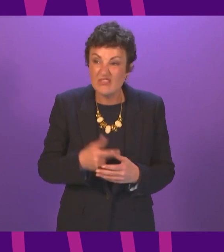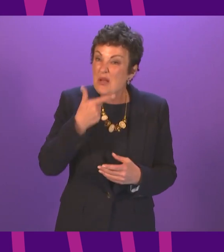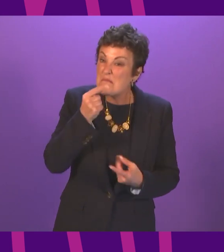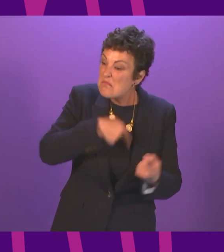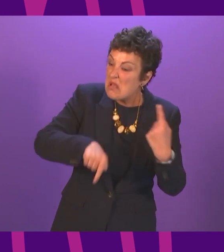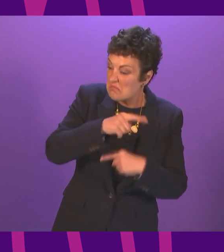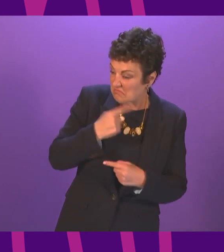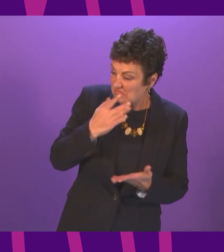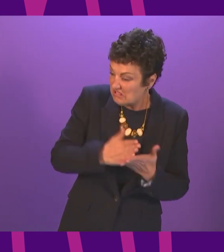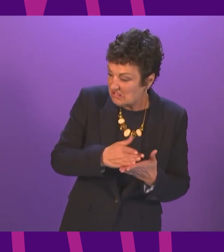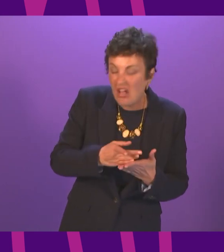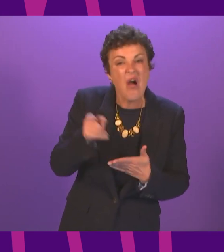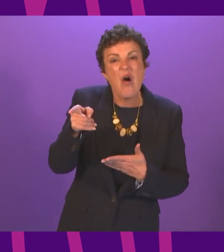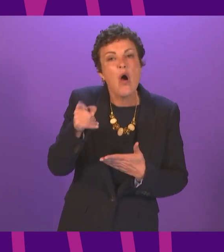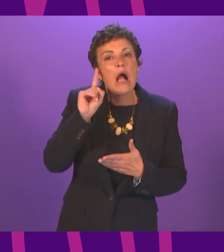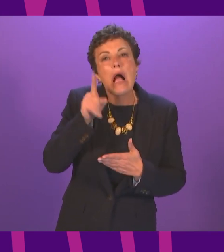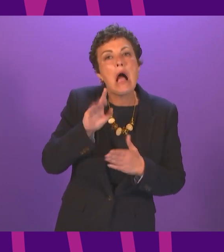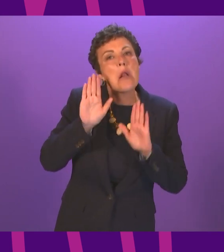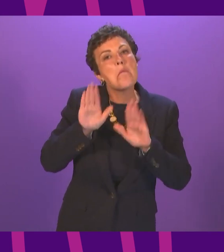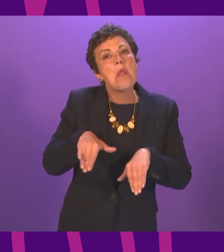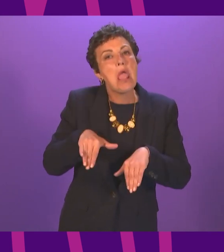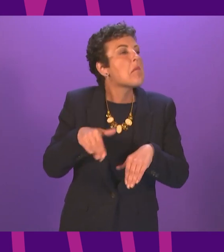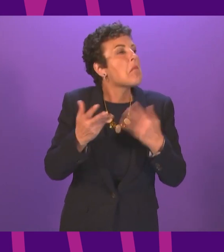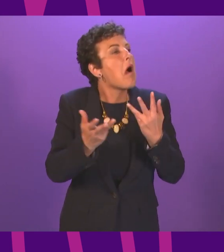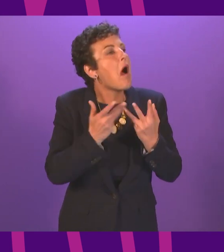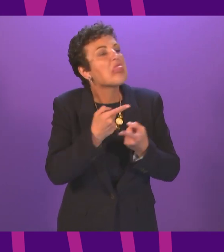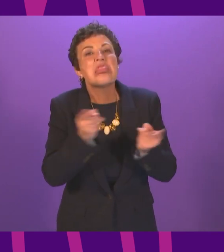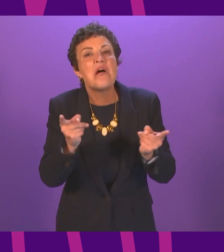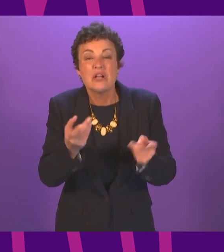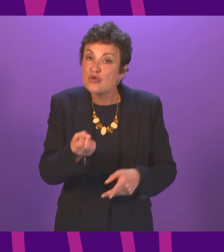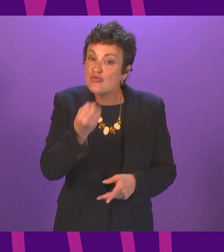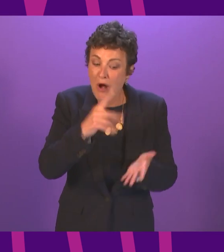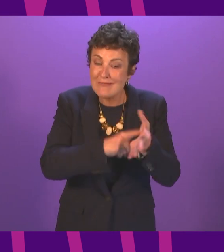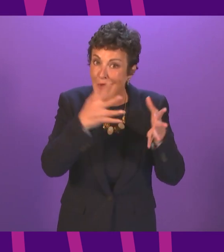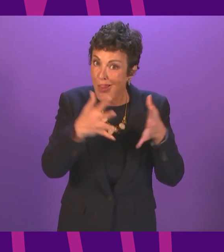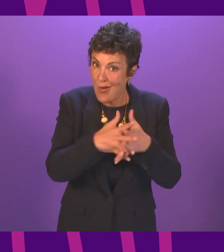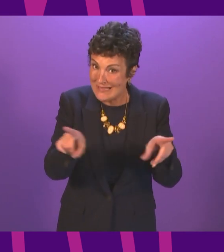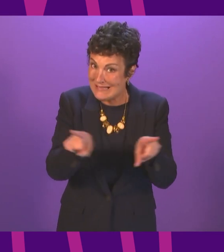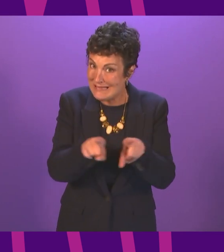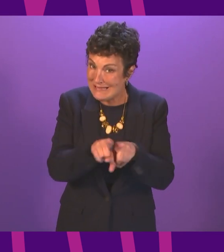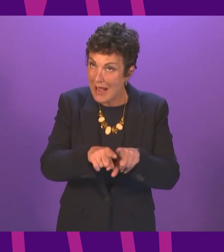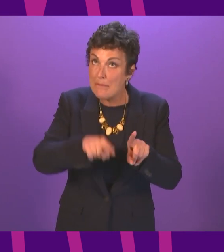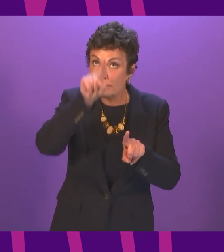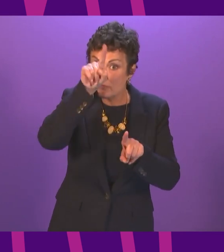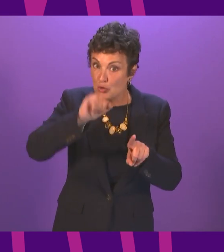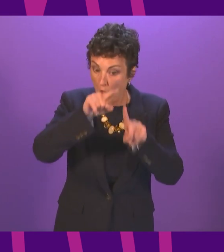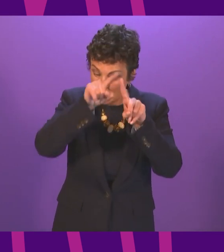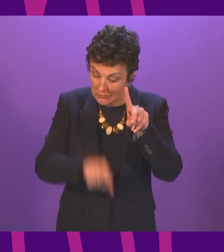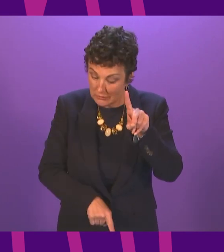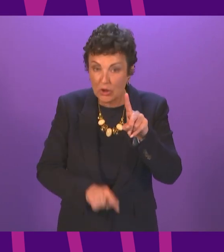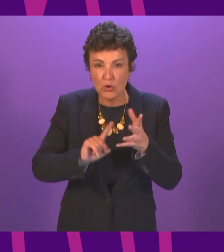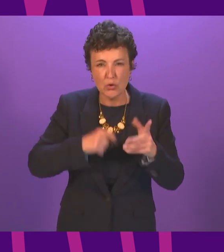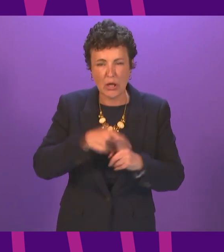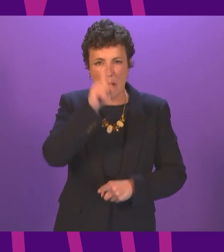examination of the facts be blamed on the demon other drug laws are the same across this united kingdom yet drug